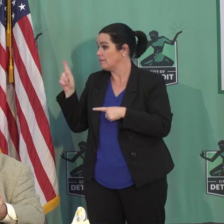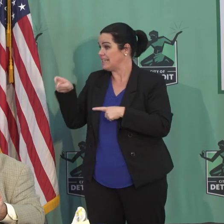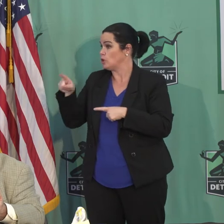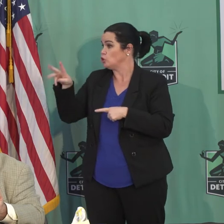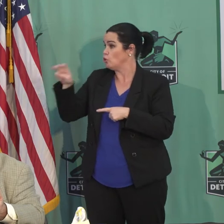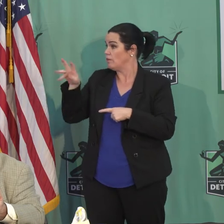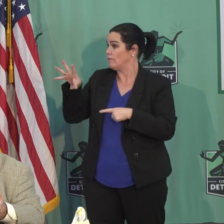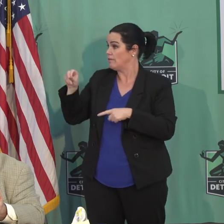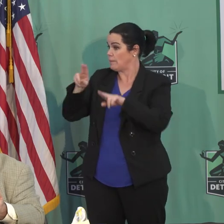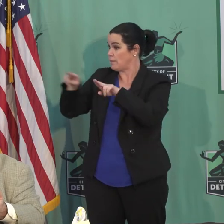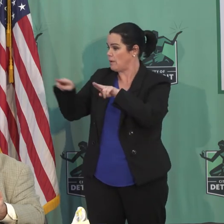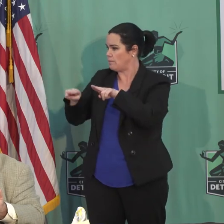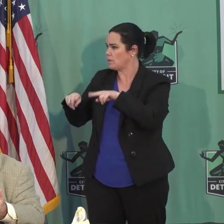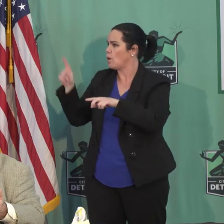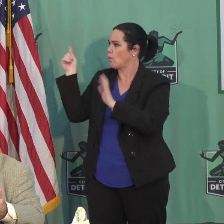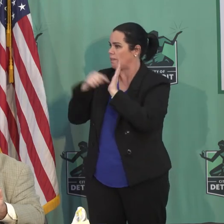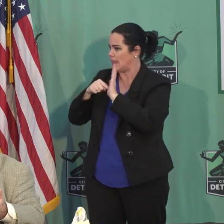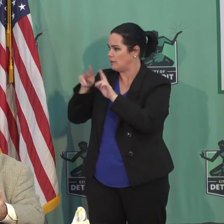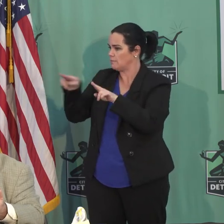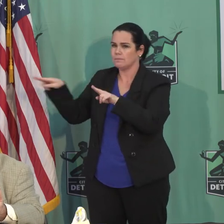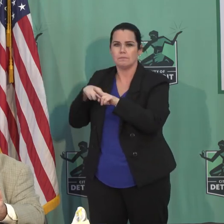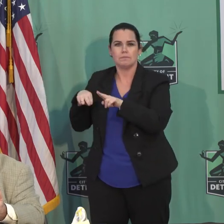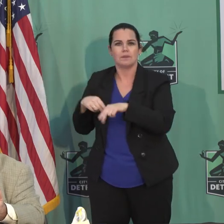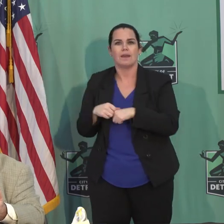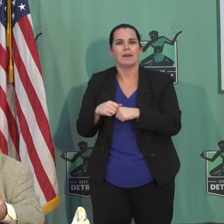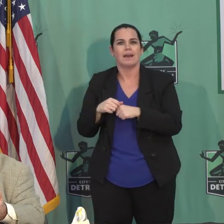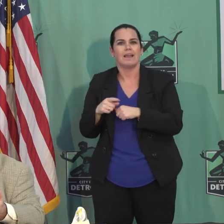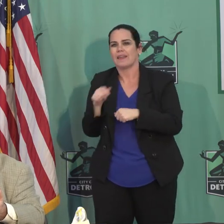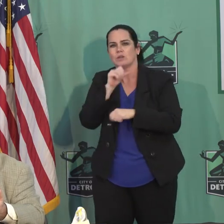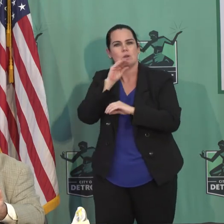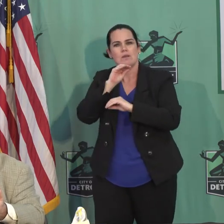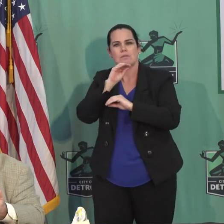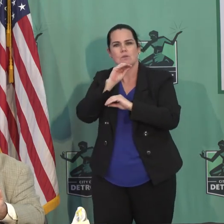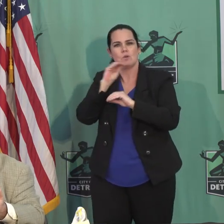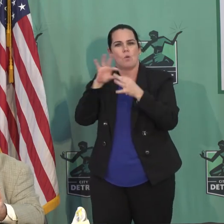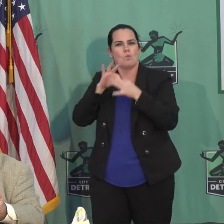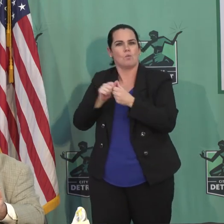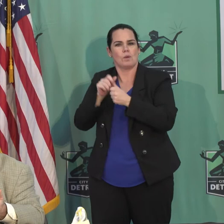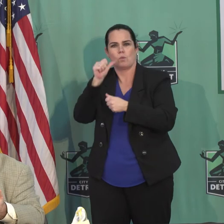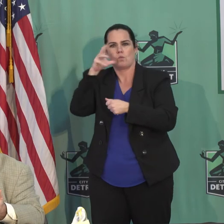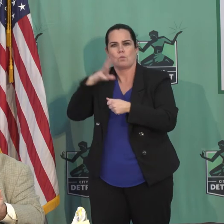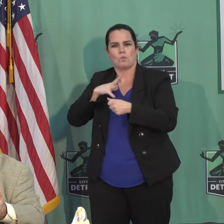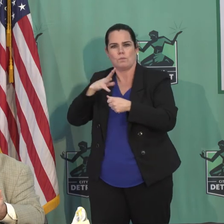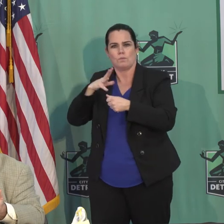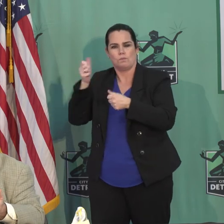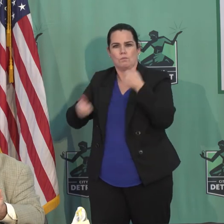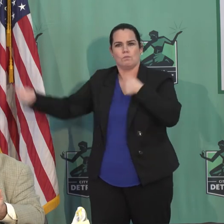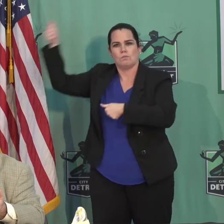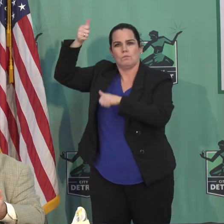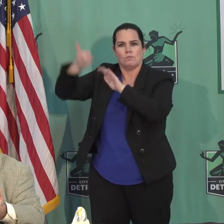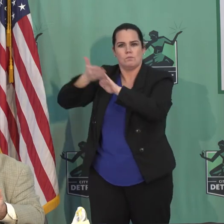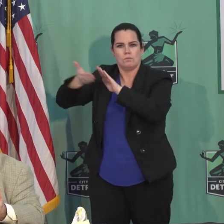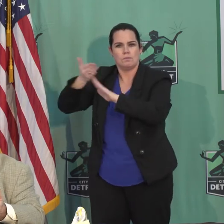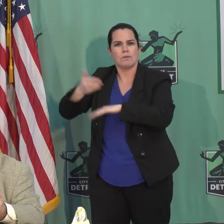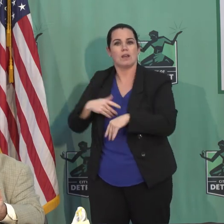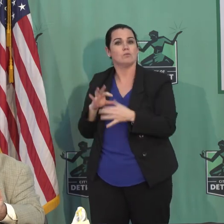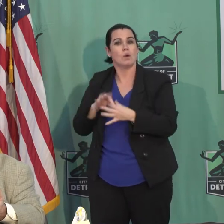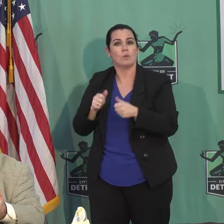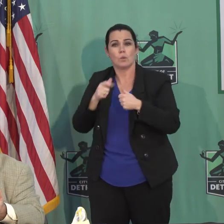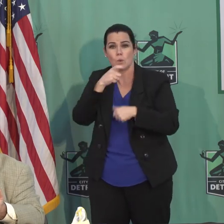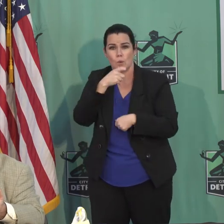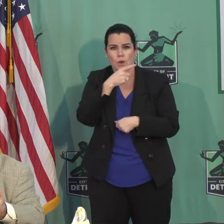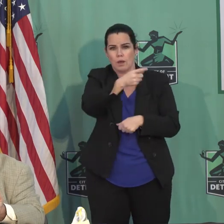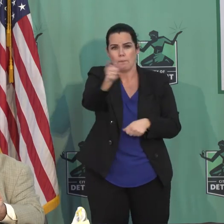beds has nothing to do with Lynn Terosian, who's running the center. It has to do with the people in this community.